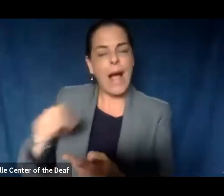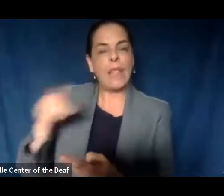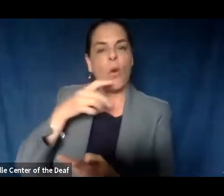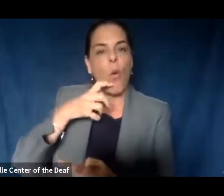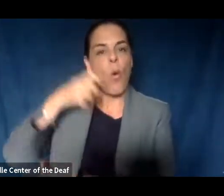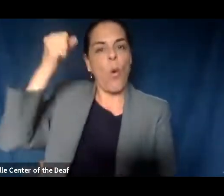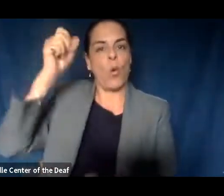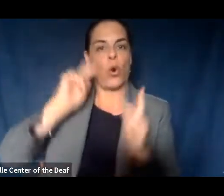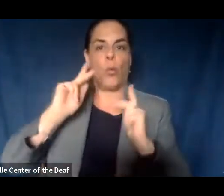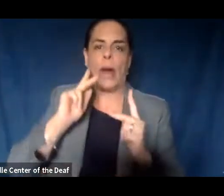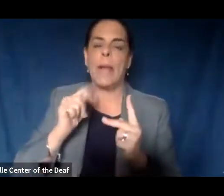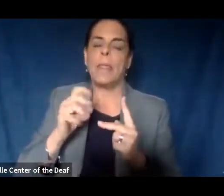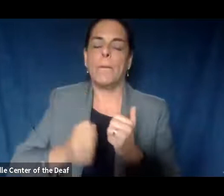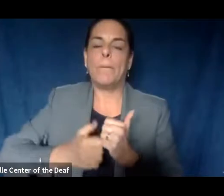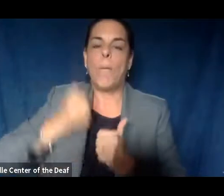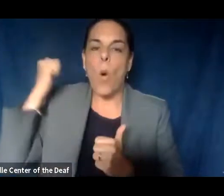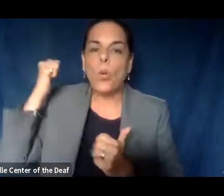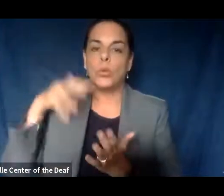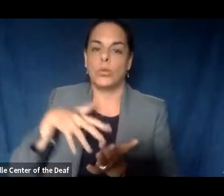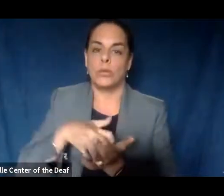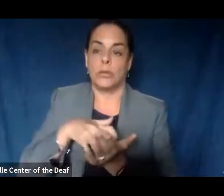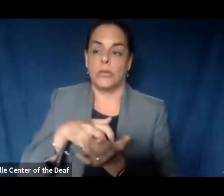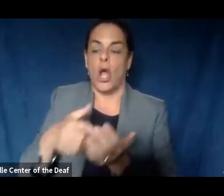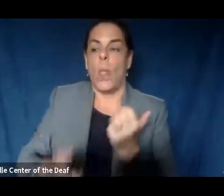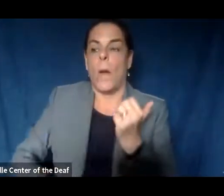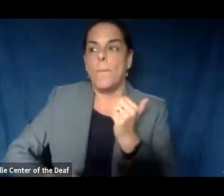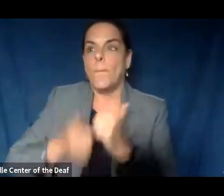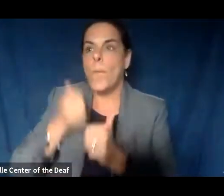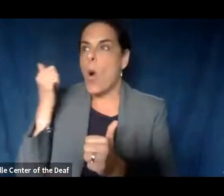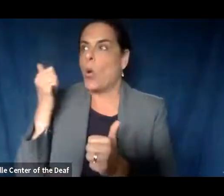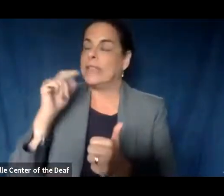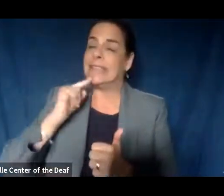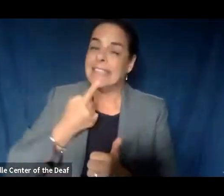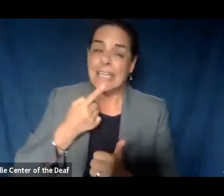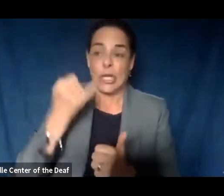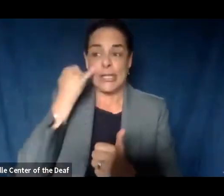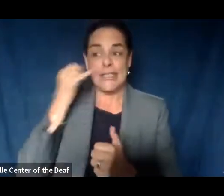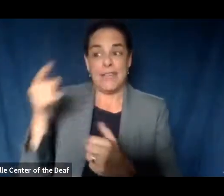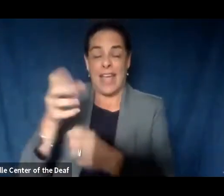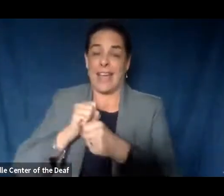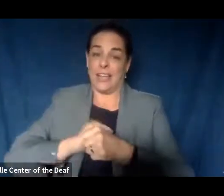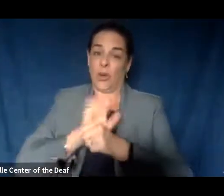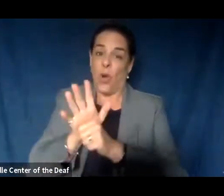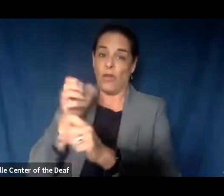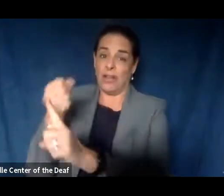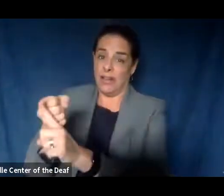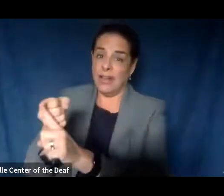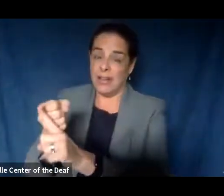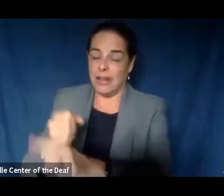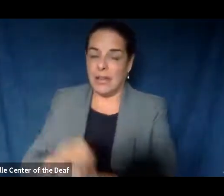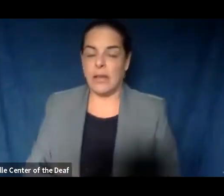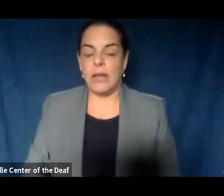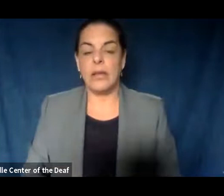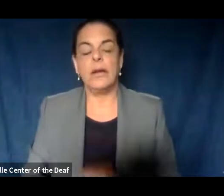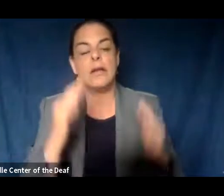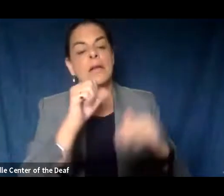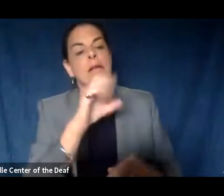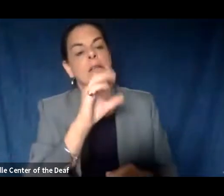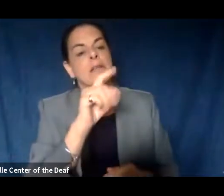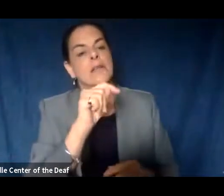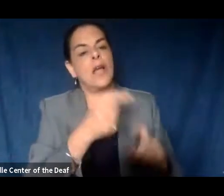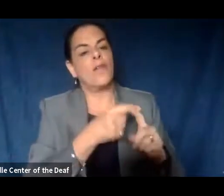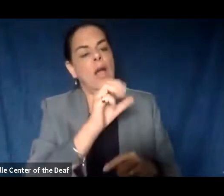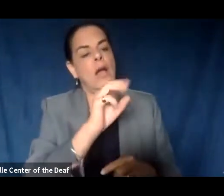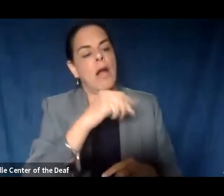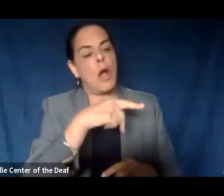people to die from complications of COVID-19. From Scott with Humbis, can you speak to the clusters in